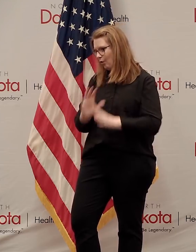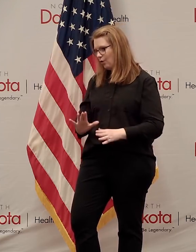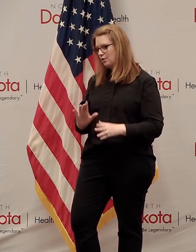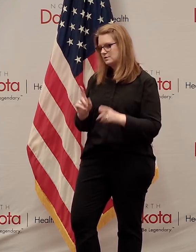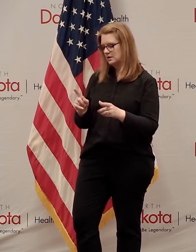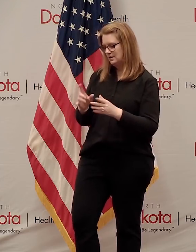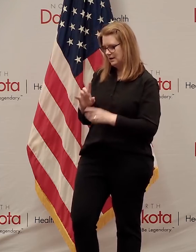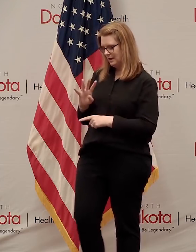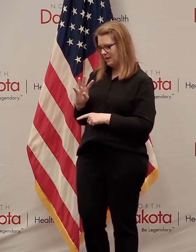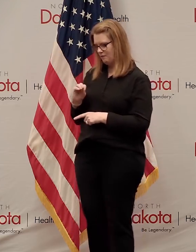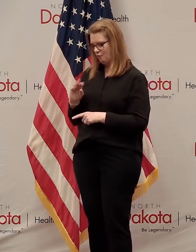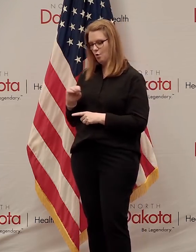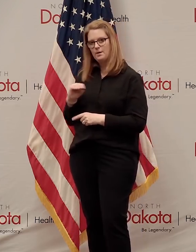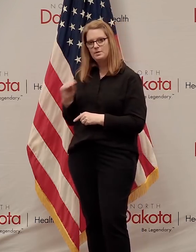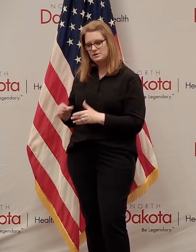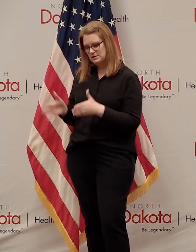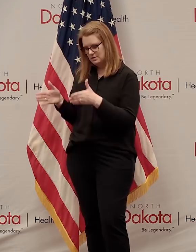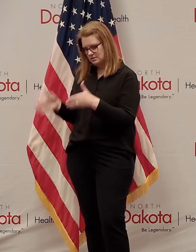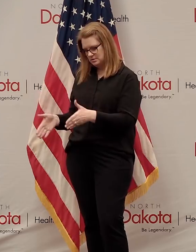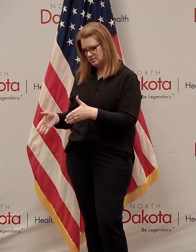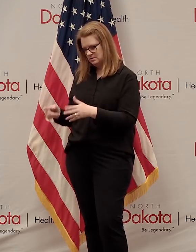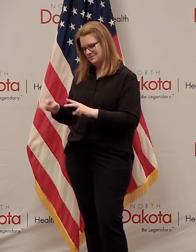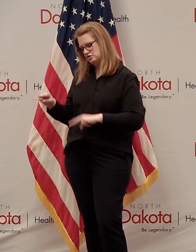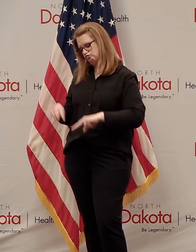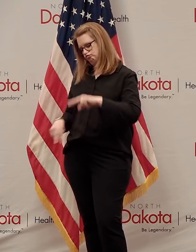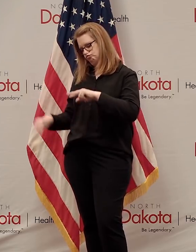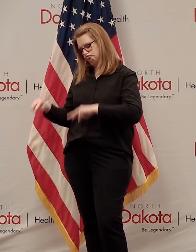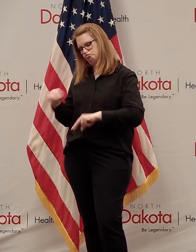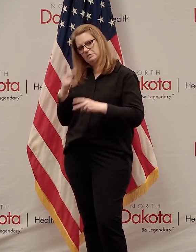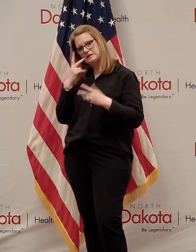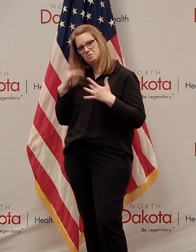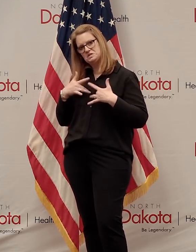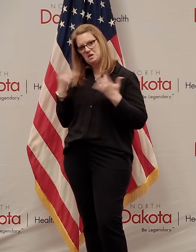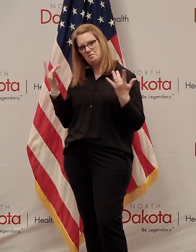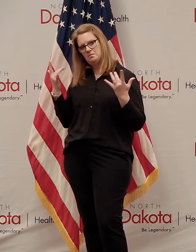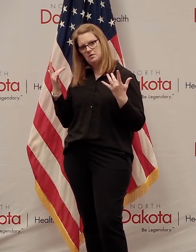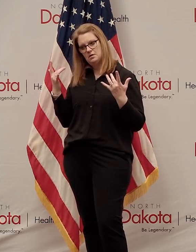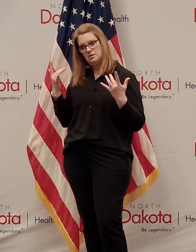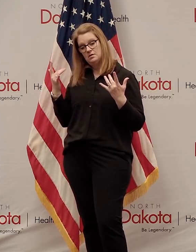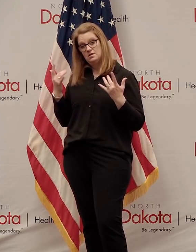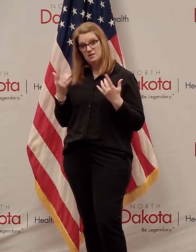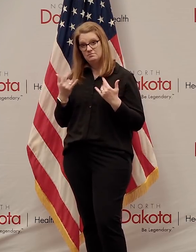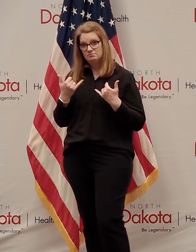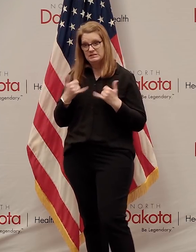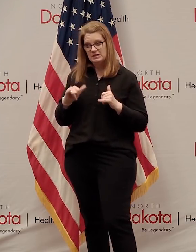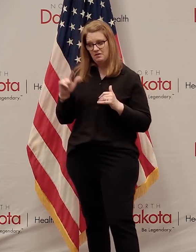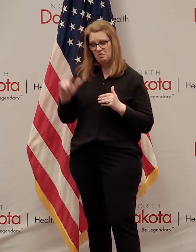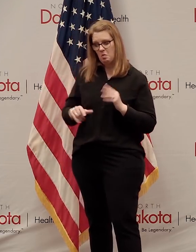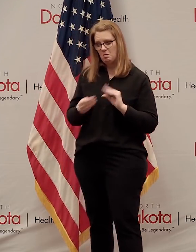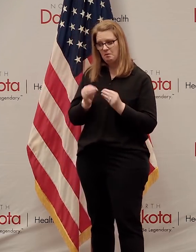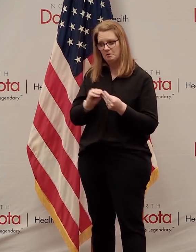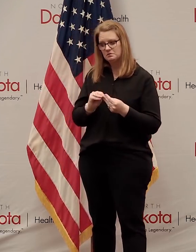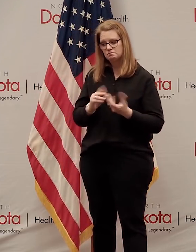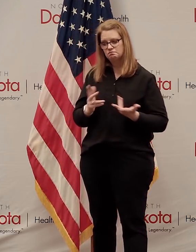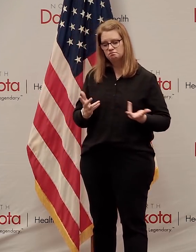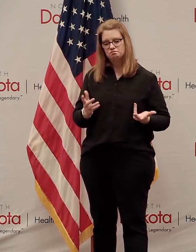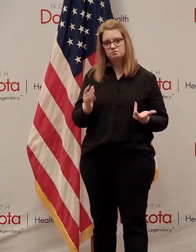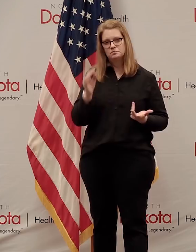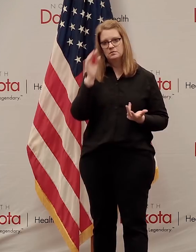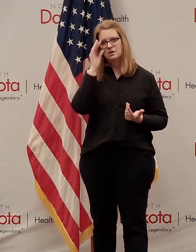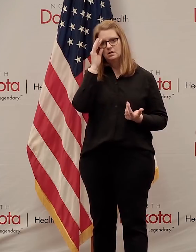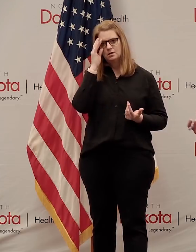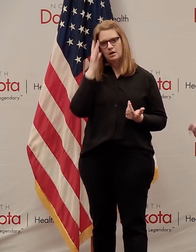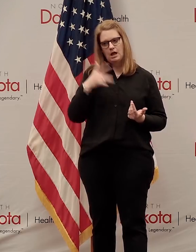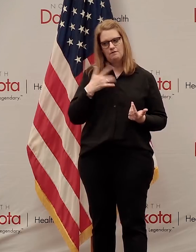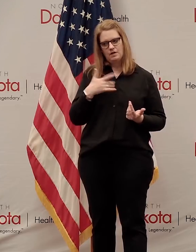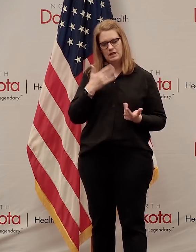and then 40% is people that we are doing surveillance and we're still coming up with these low numbers, I feel like we've got a really good